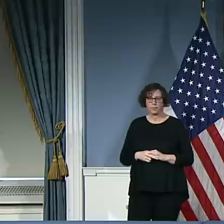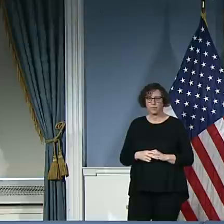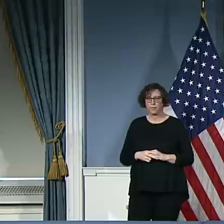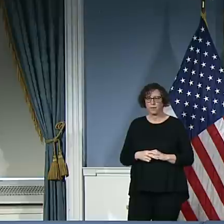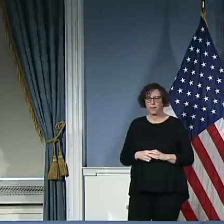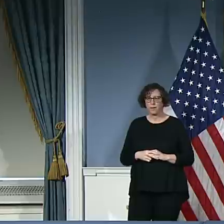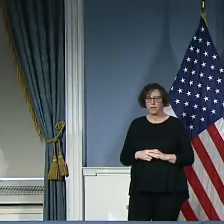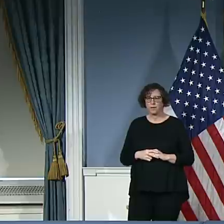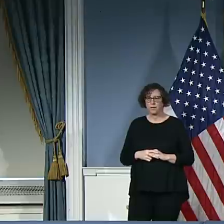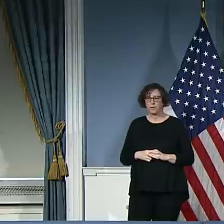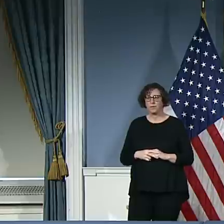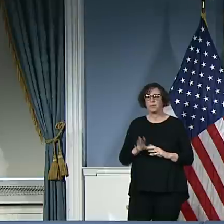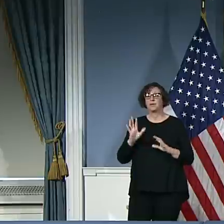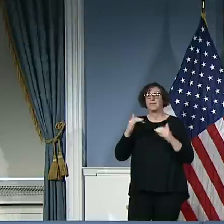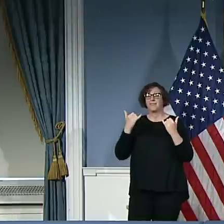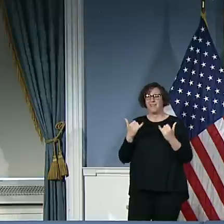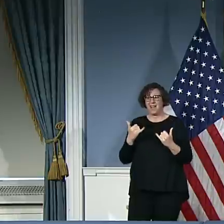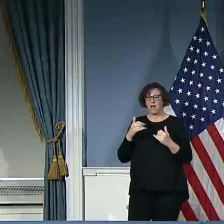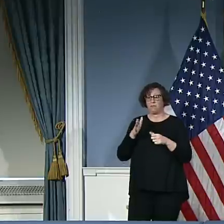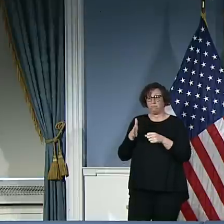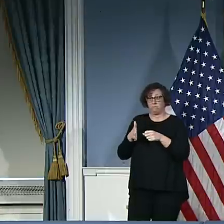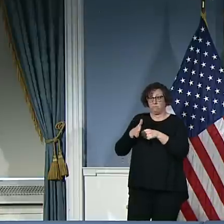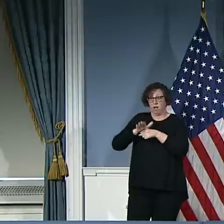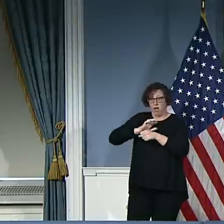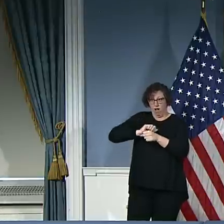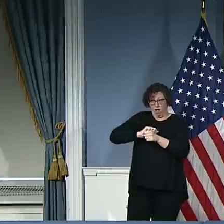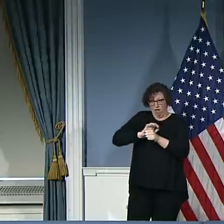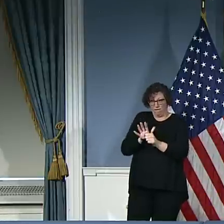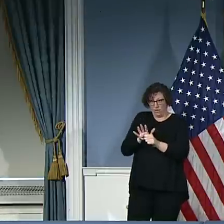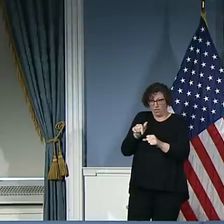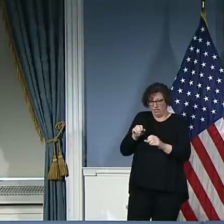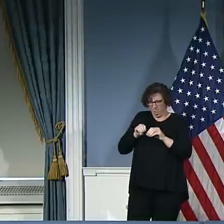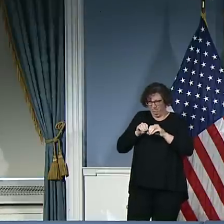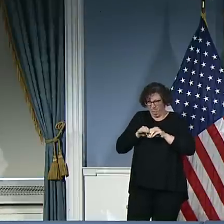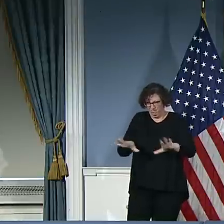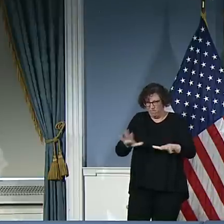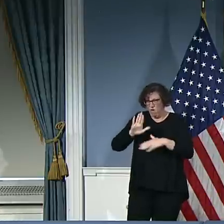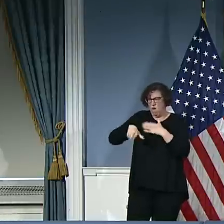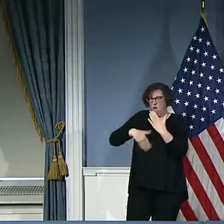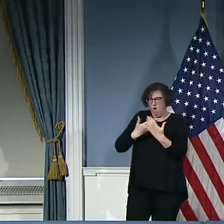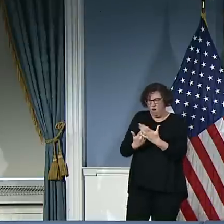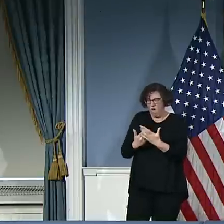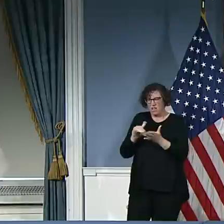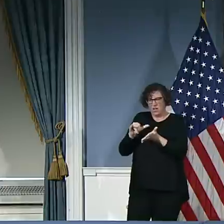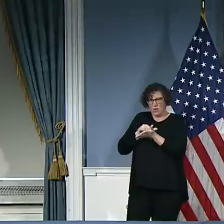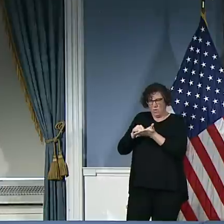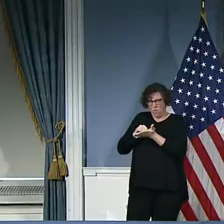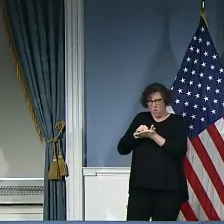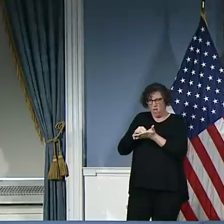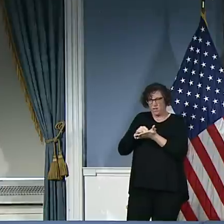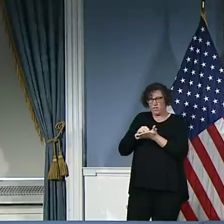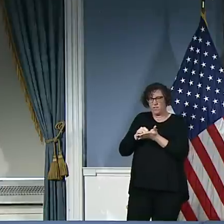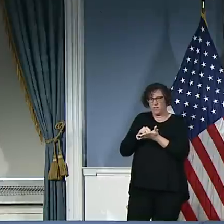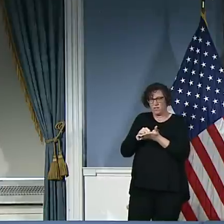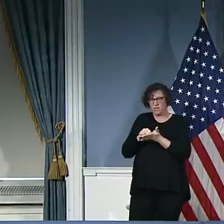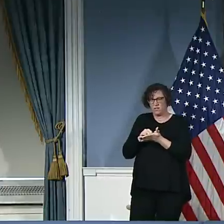any emerging trends in crime, whether they be good or worrisome? What are you seeing as far as the,